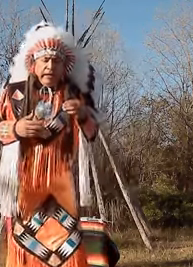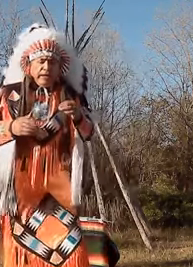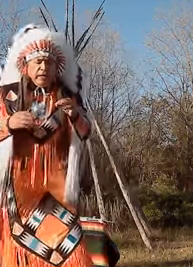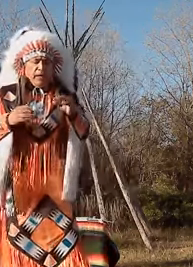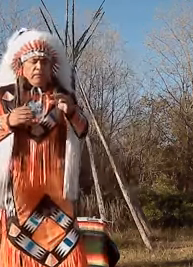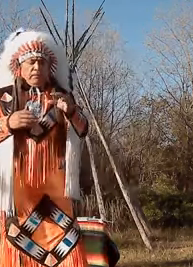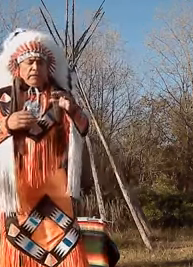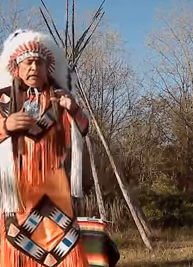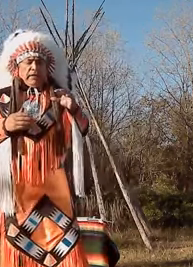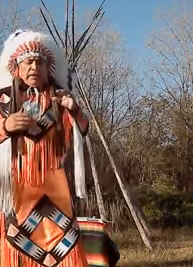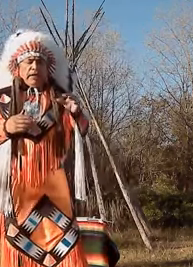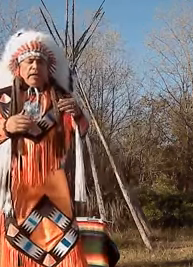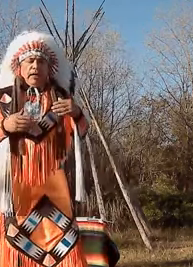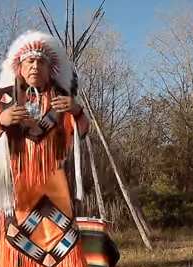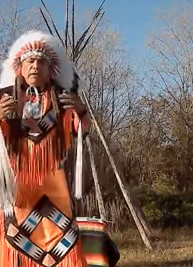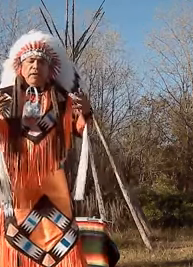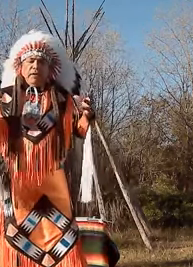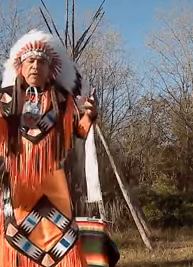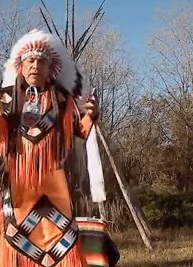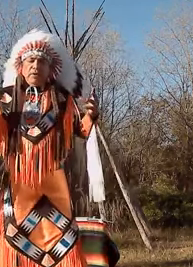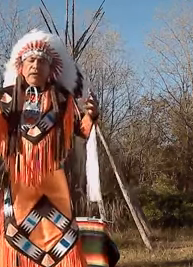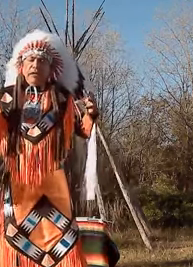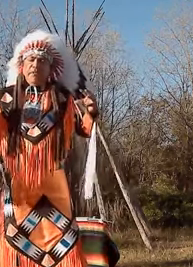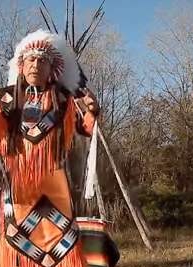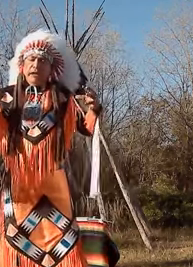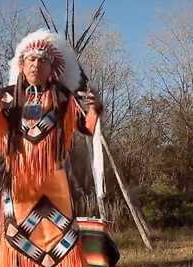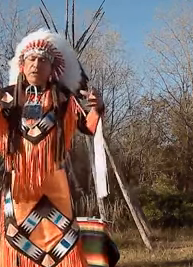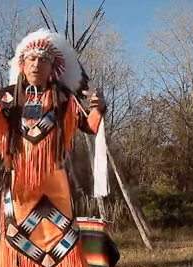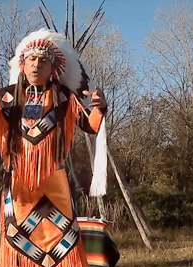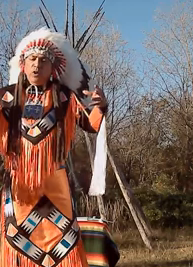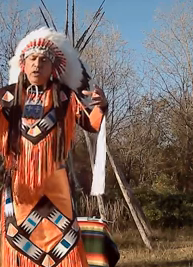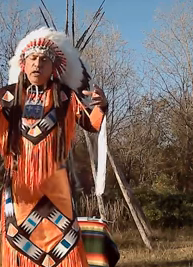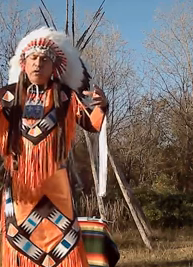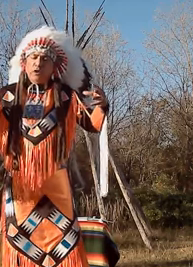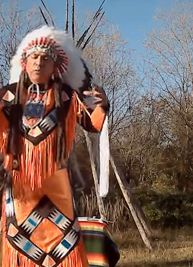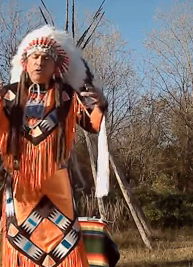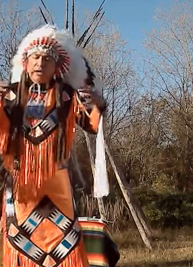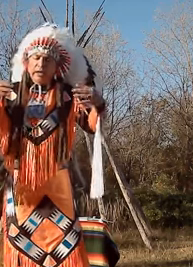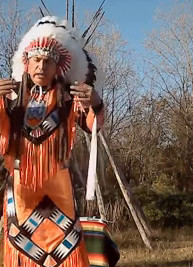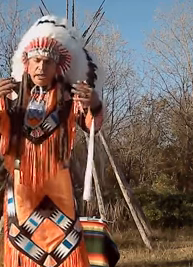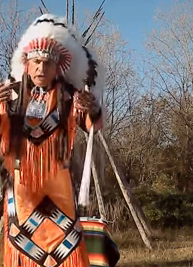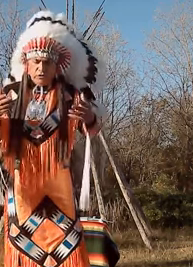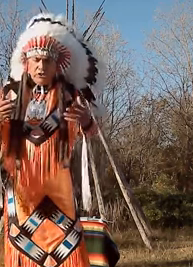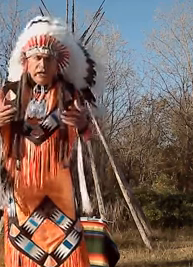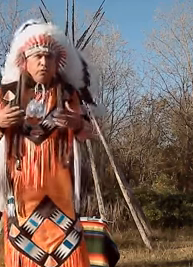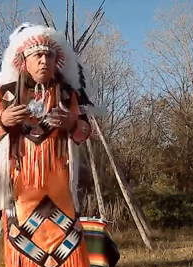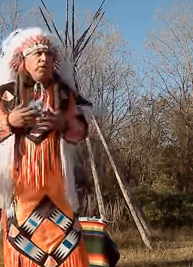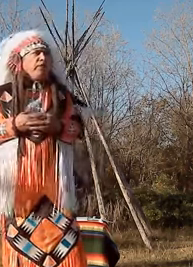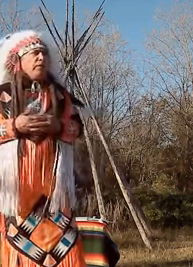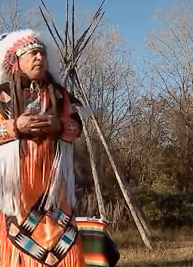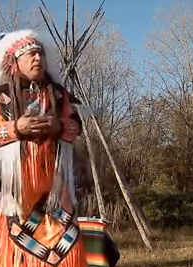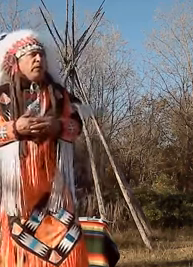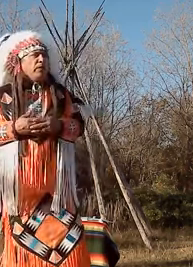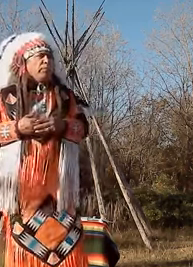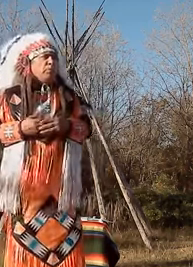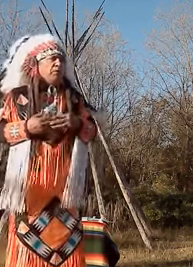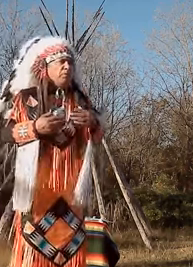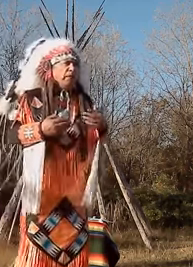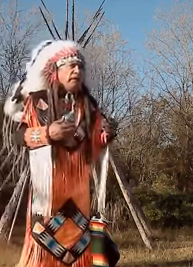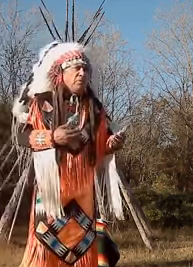And at that time, many of them had trouble communicating and understanding one another, especially when it came